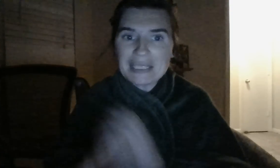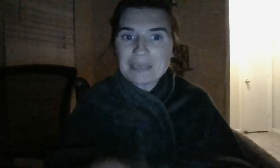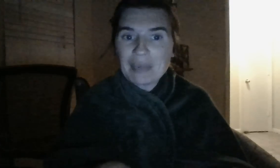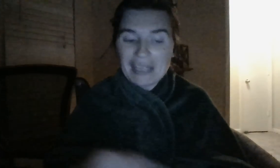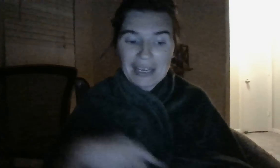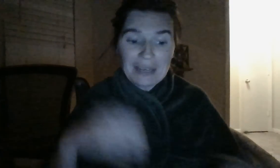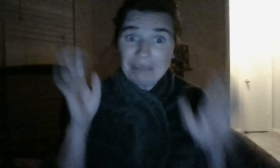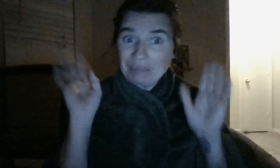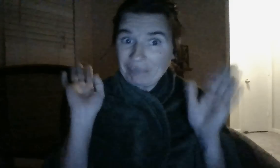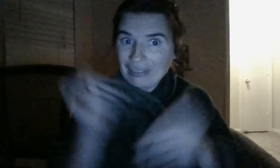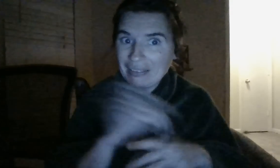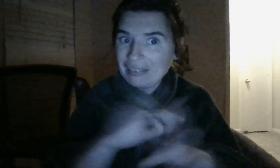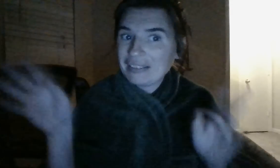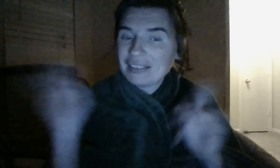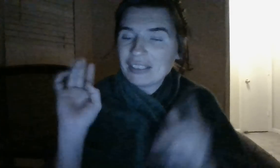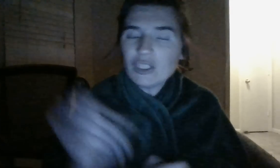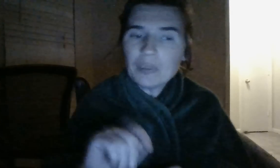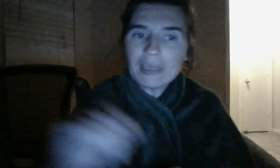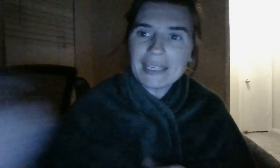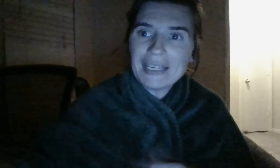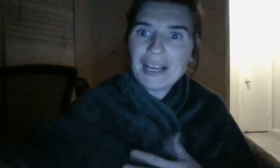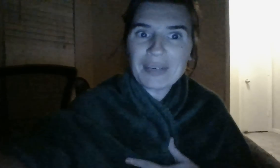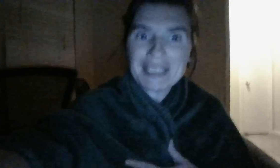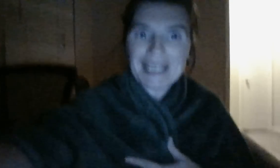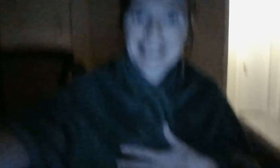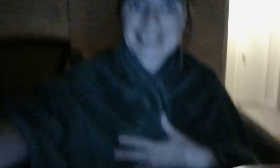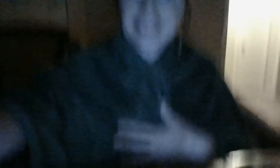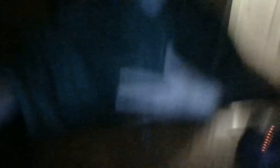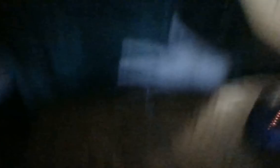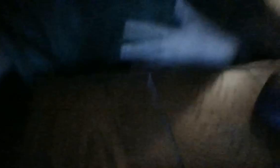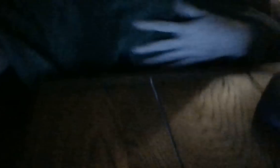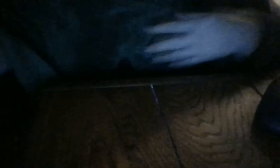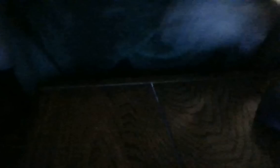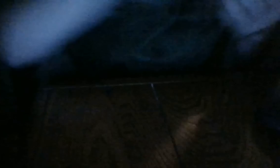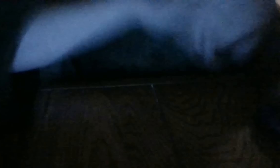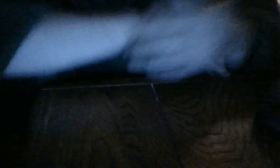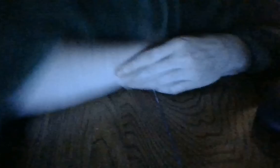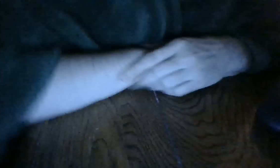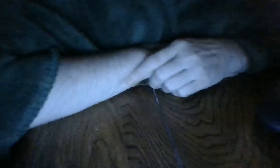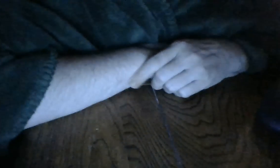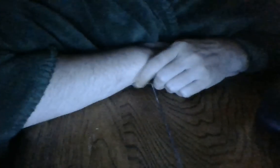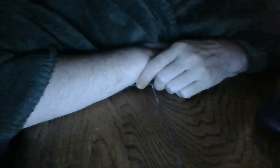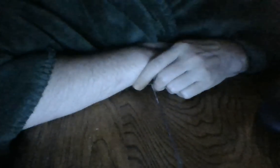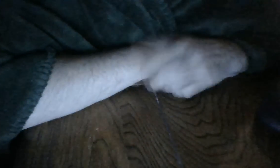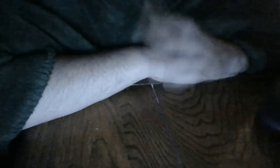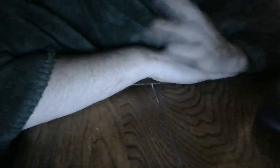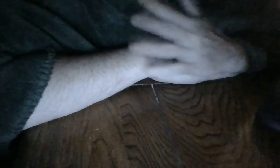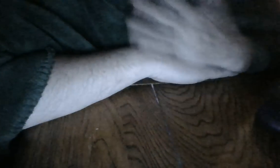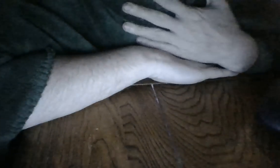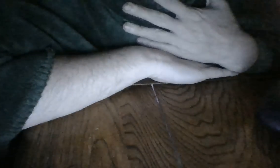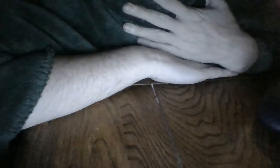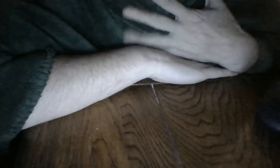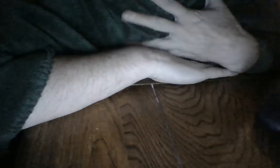is, but you plug it in how it resonates. Okay, so I heard a